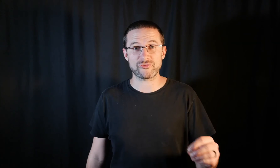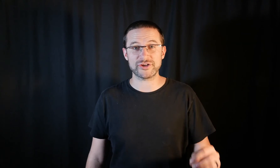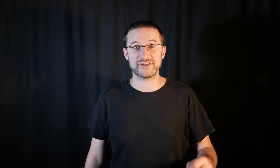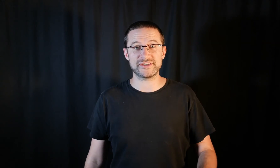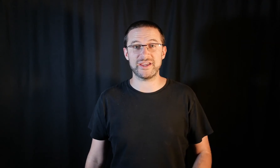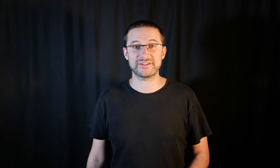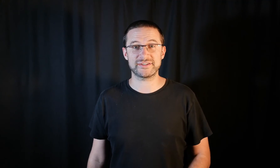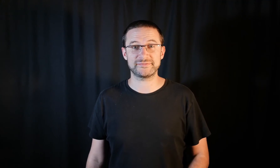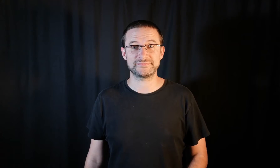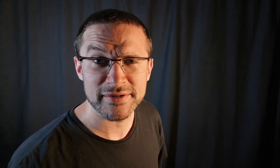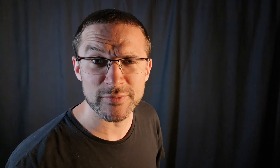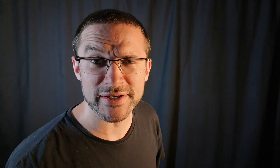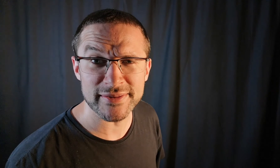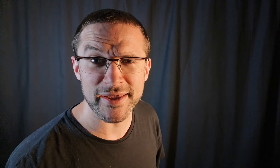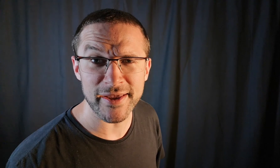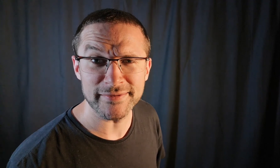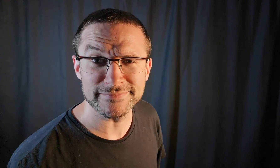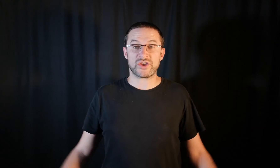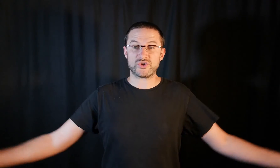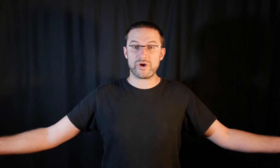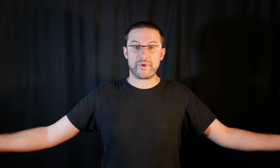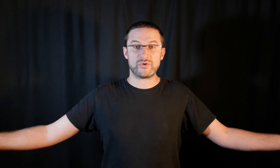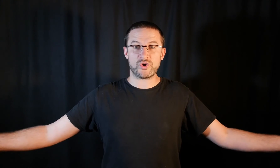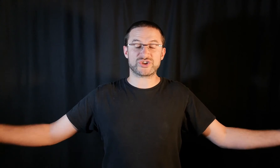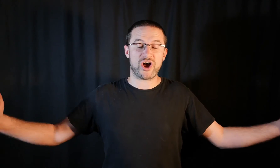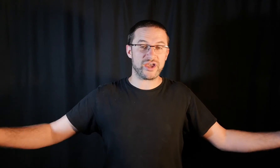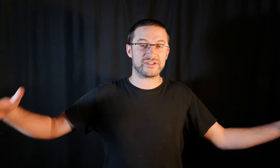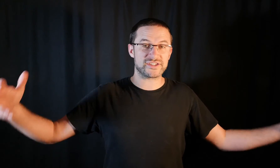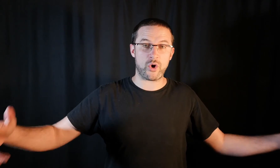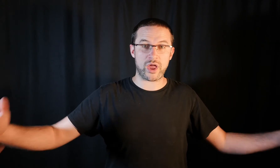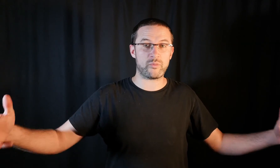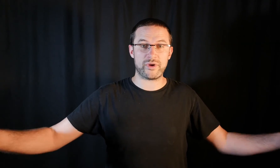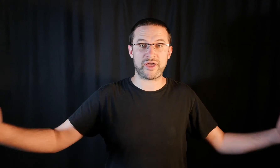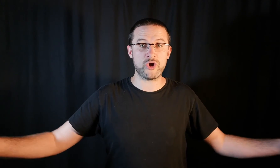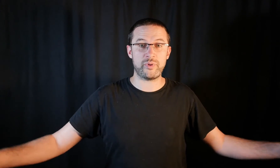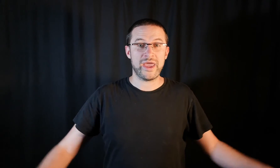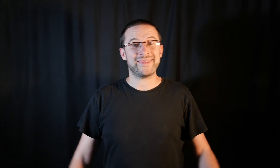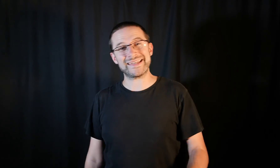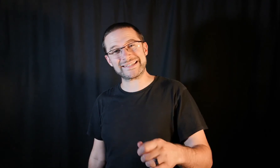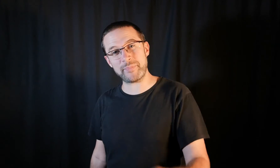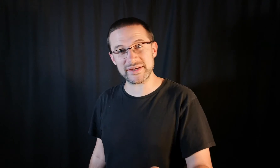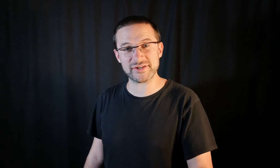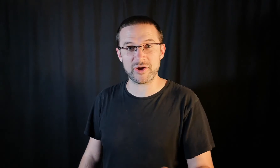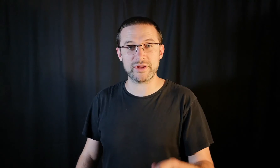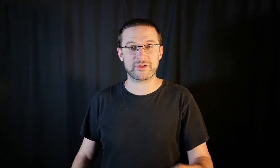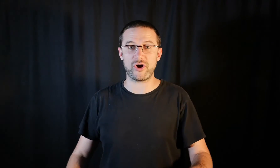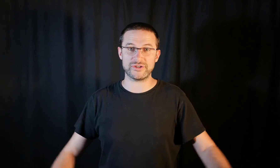righteousness. See what I did there? So do you want to build your tired soul up with hope? Then spend time with God,